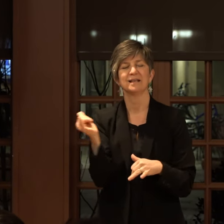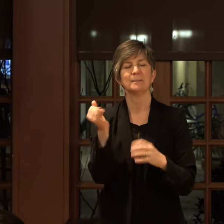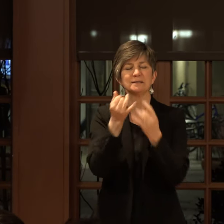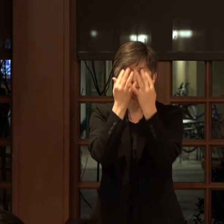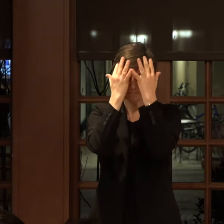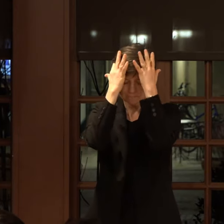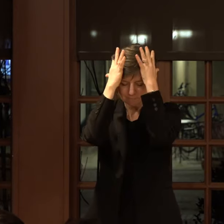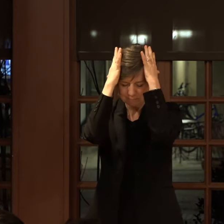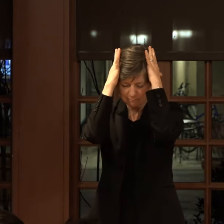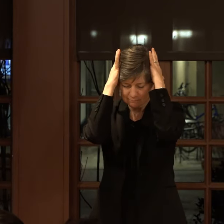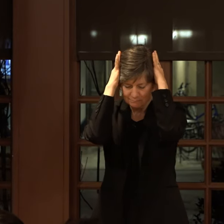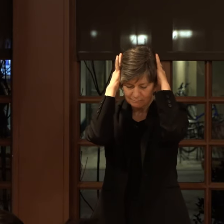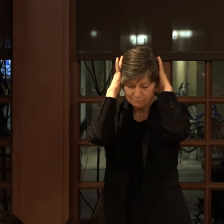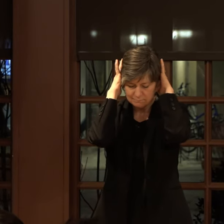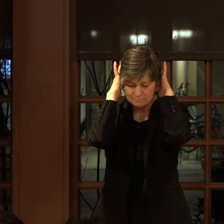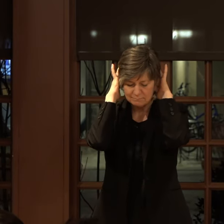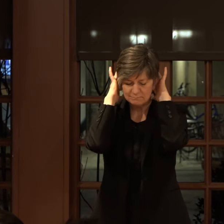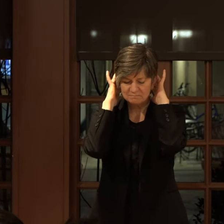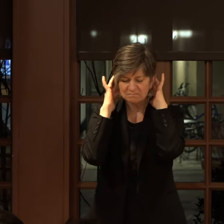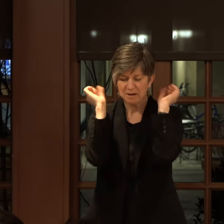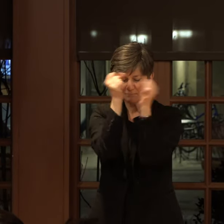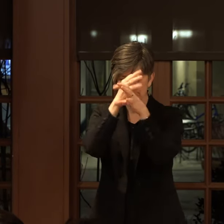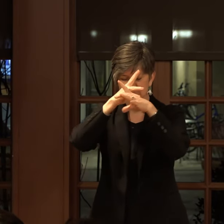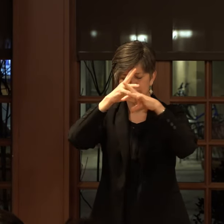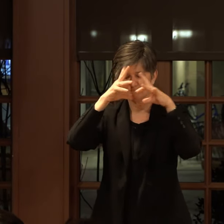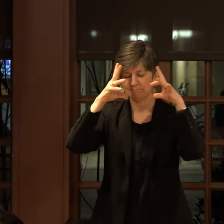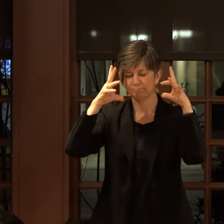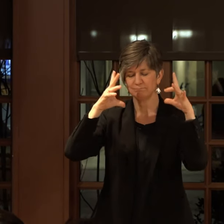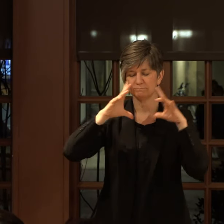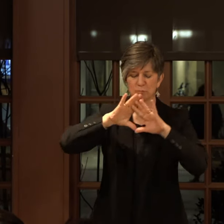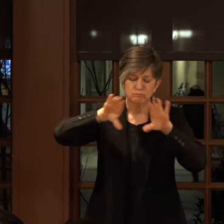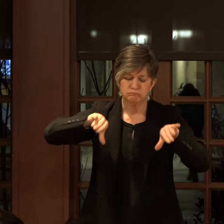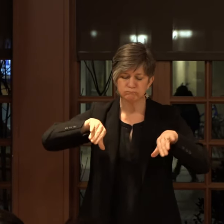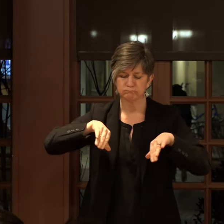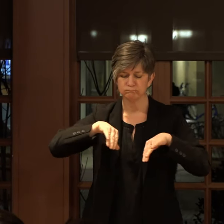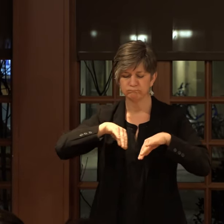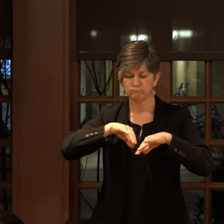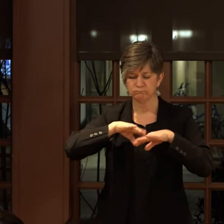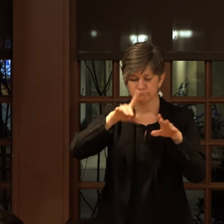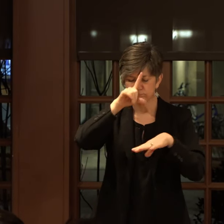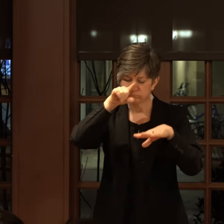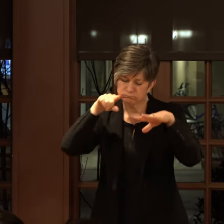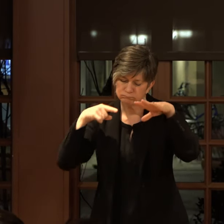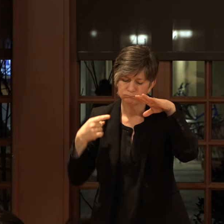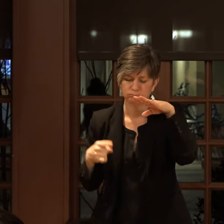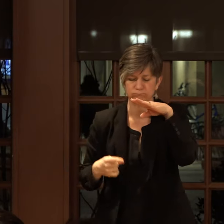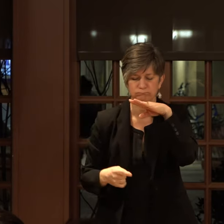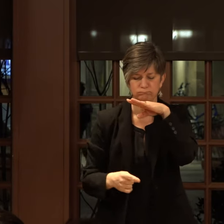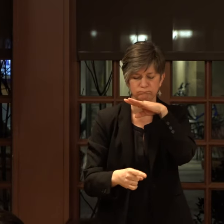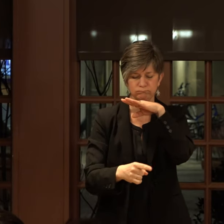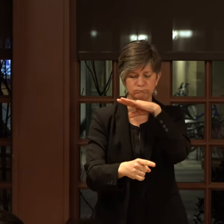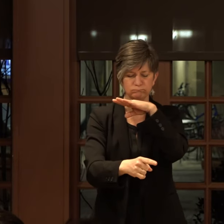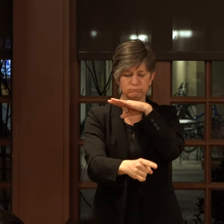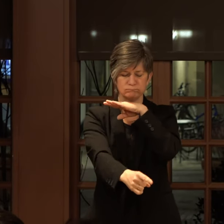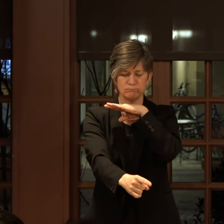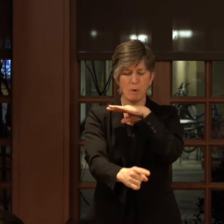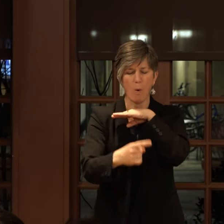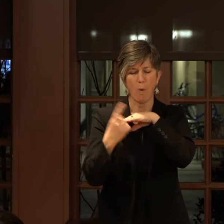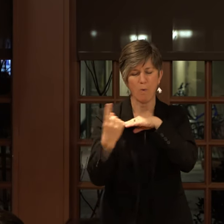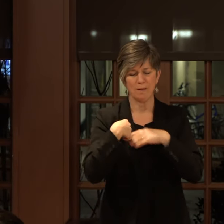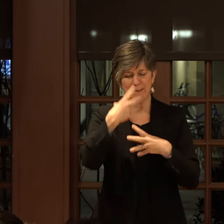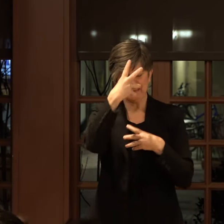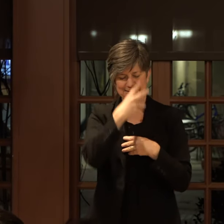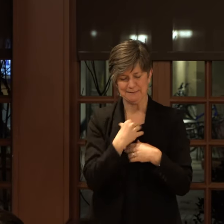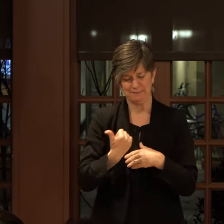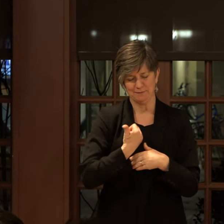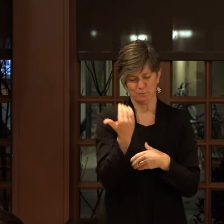I dreamt again of swimming in the quarry and surfaced here when you called for me in a voice only my sleeping self could know.